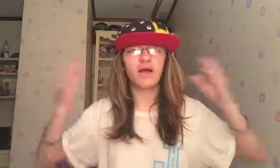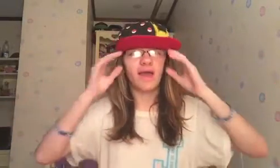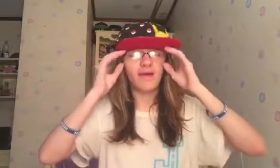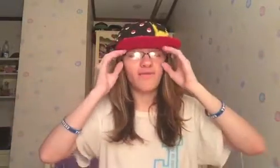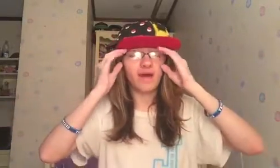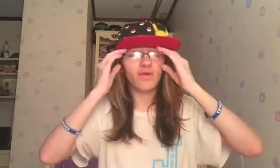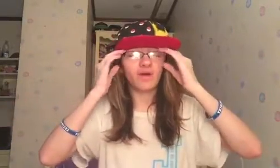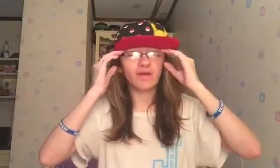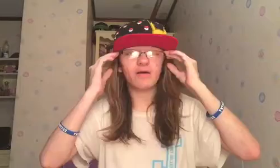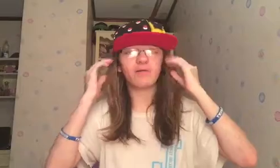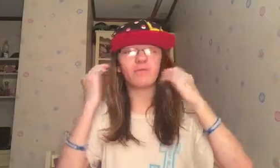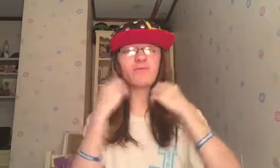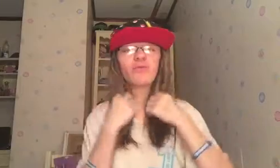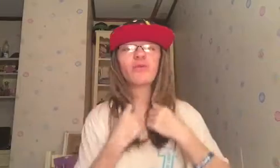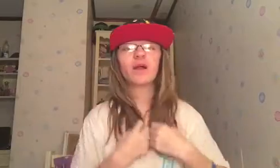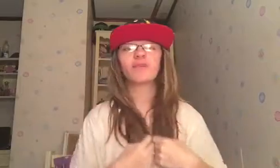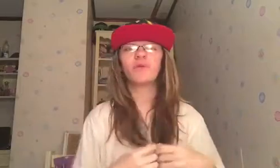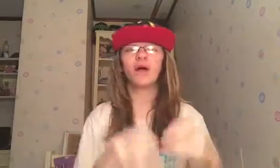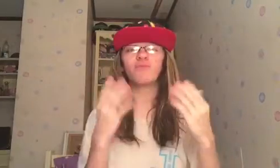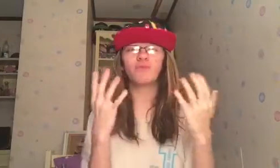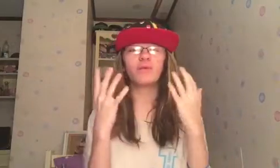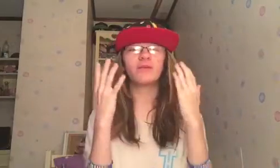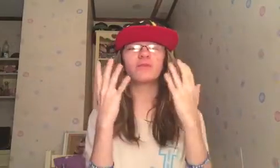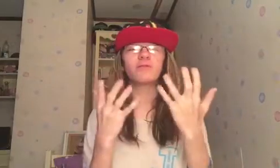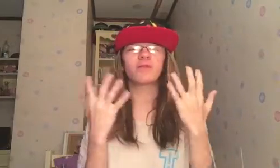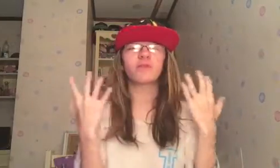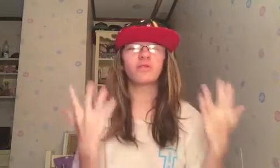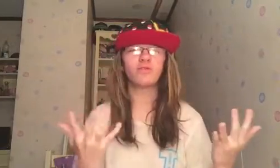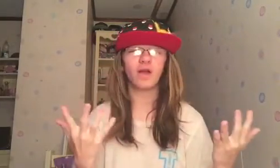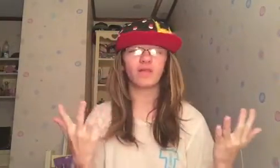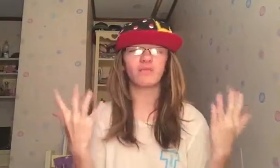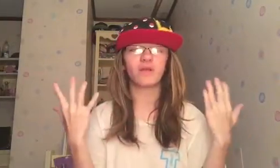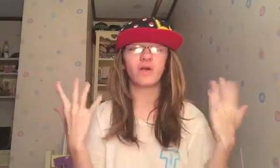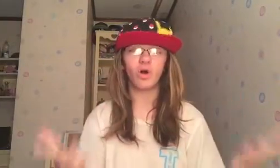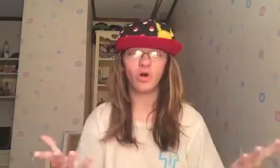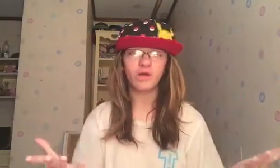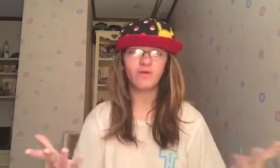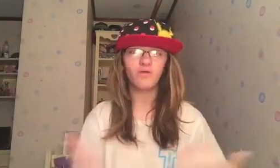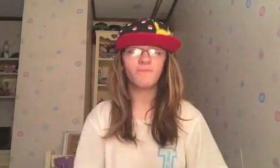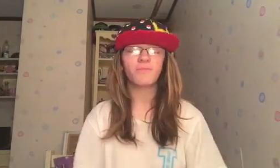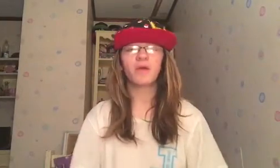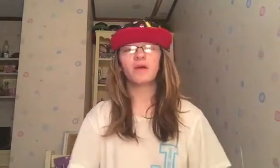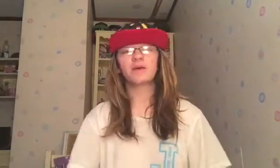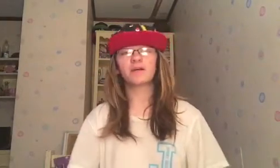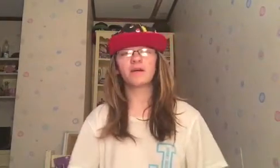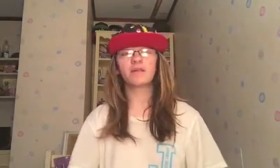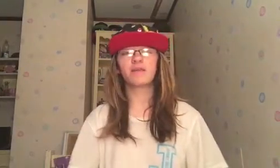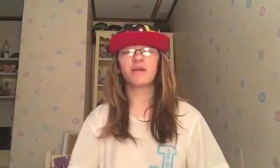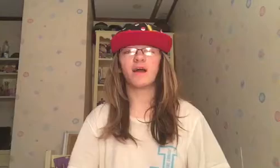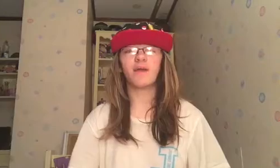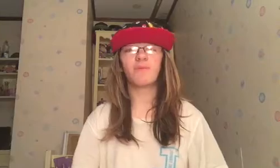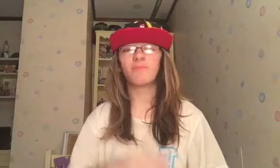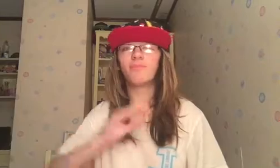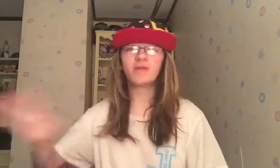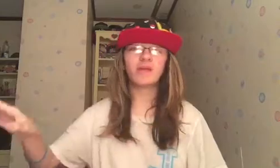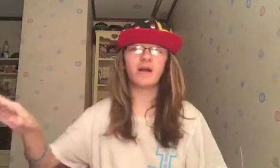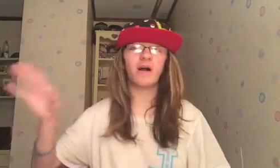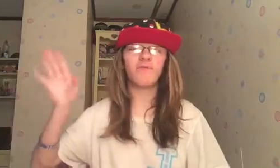have that quick announcement with you guys. But, I really seriously do guys want to call you. Because, I've been putting off